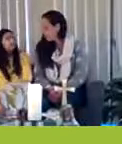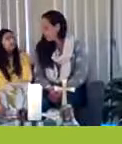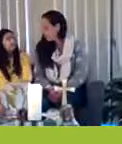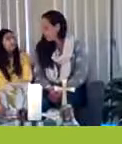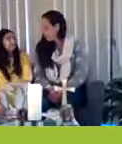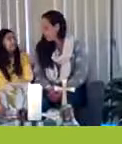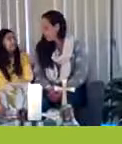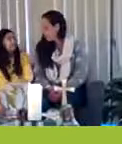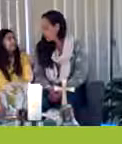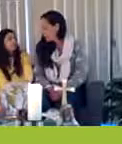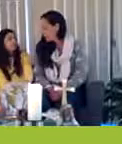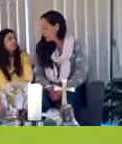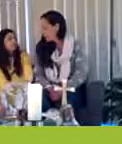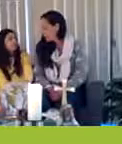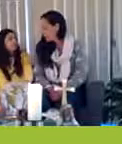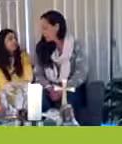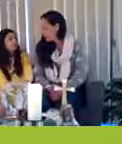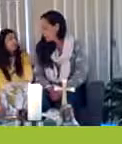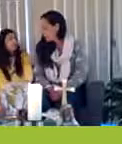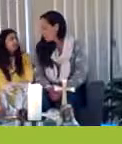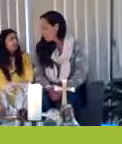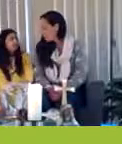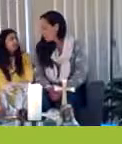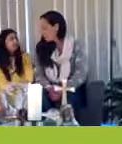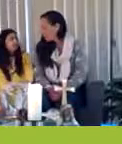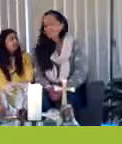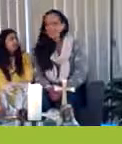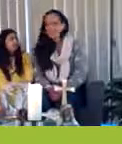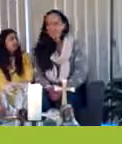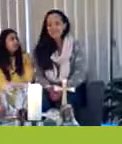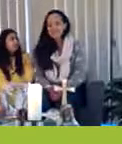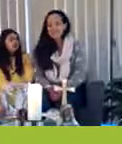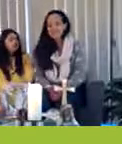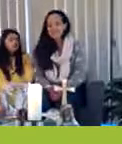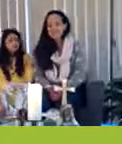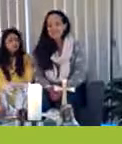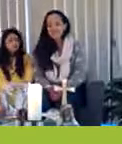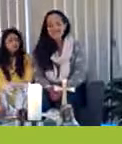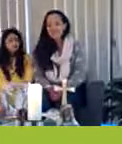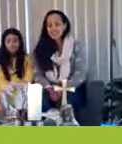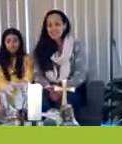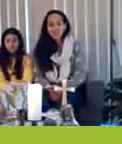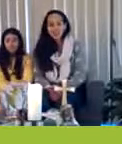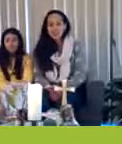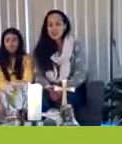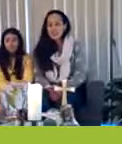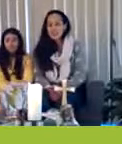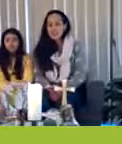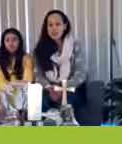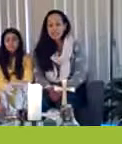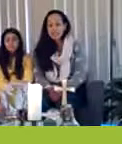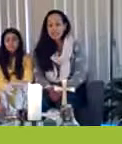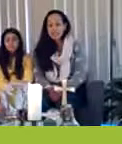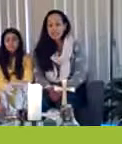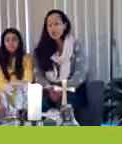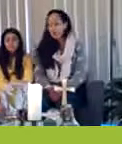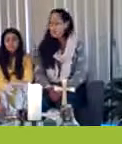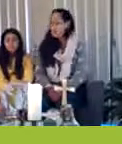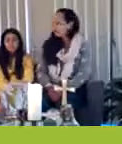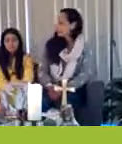And they said that they won't leave him and they'll follow him forever. They said they would not leave him. Who was it?